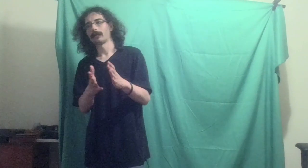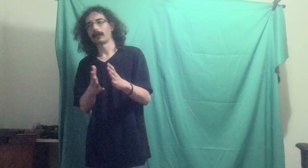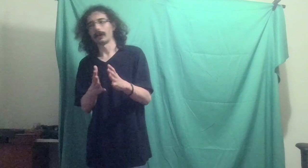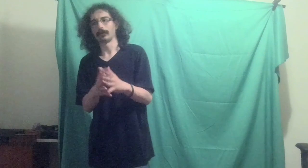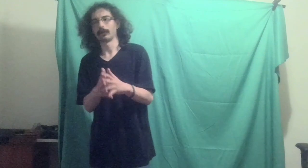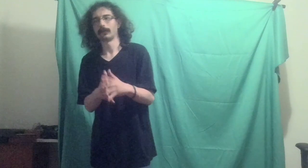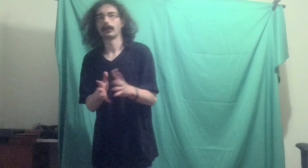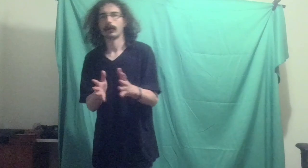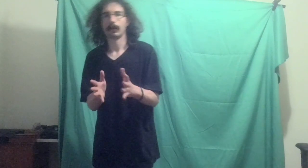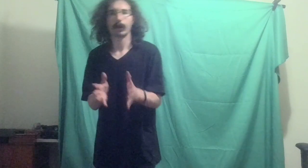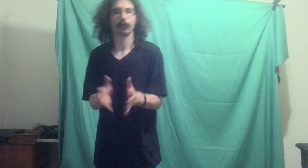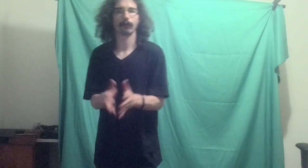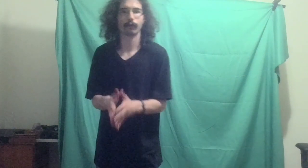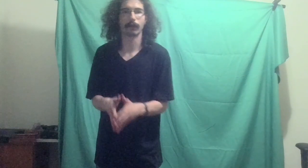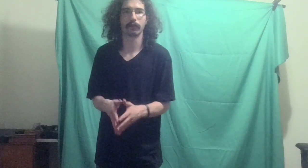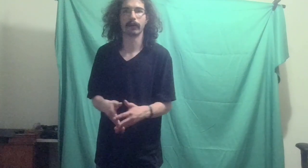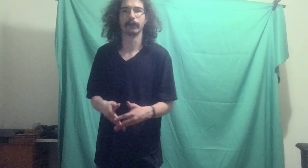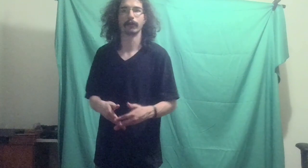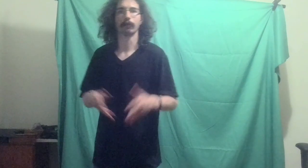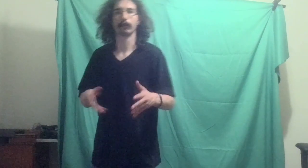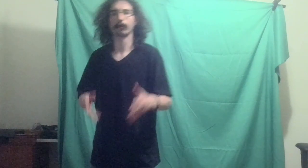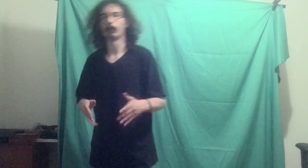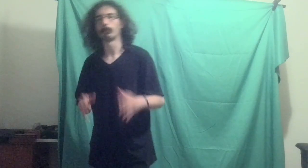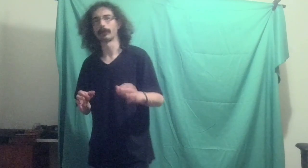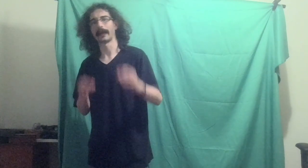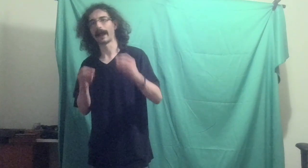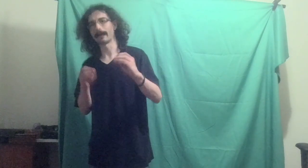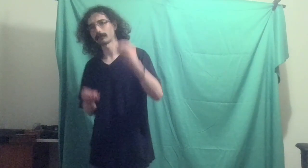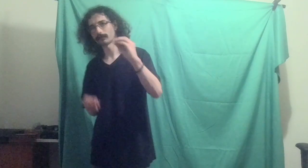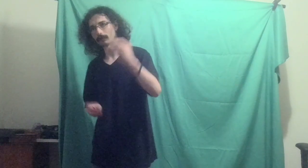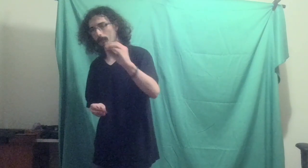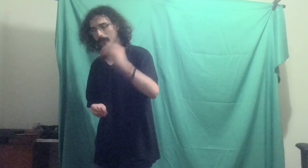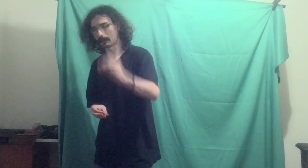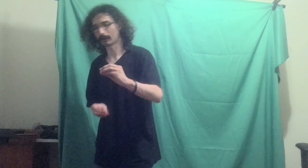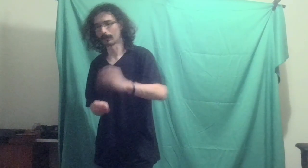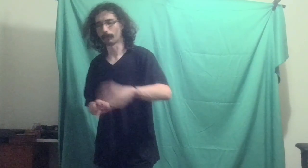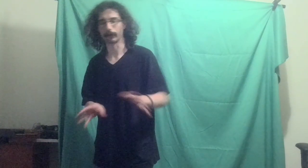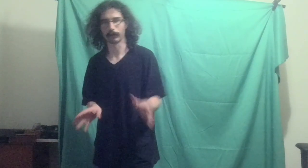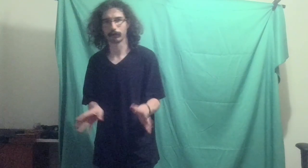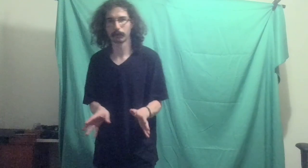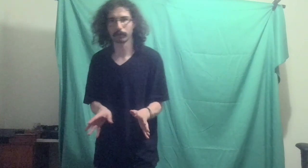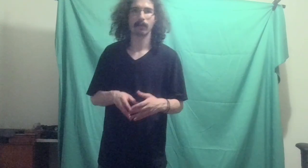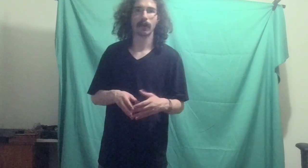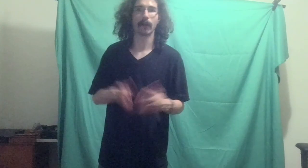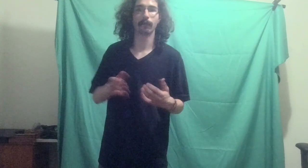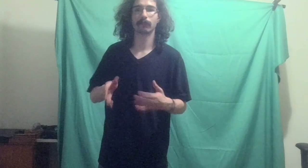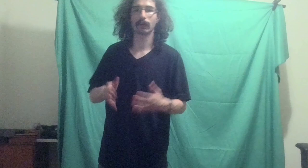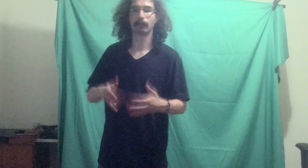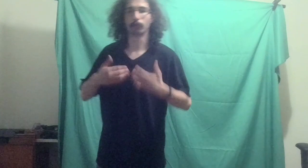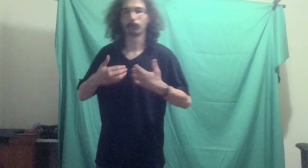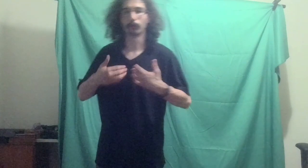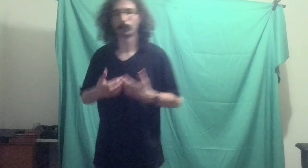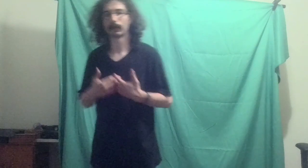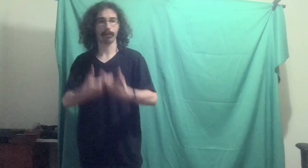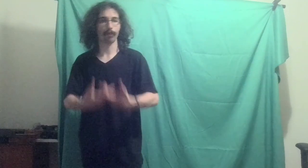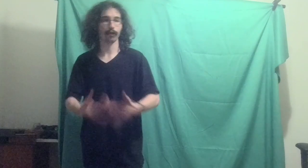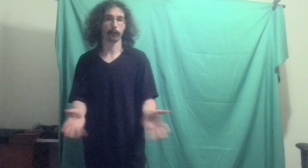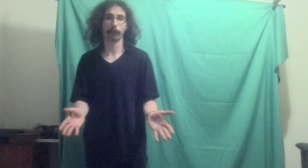And he has this crazy idea on breaking every single block in a Minecraft world. And he reached out to me and a couple thousand